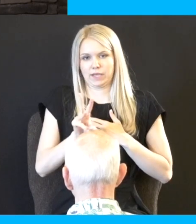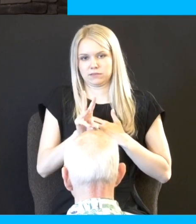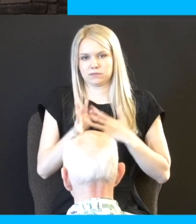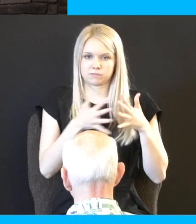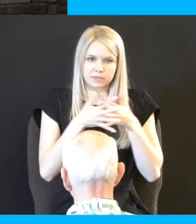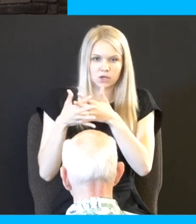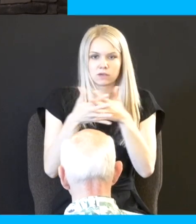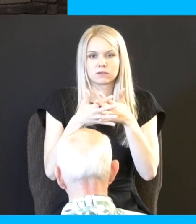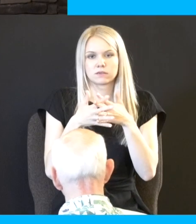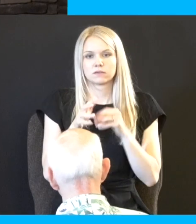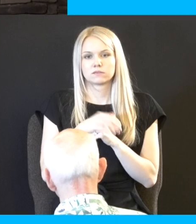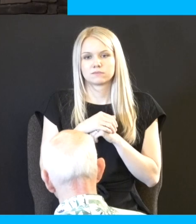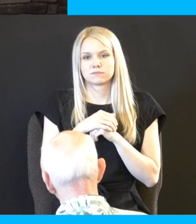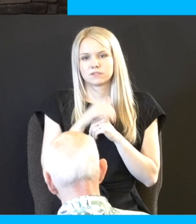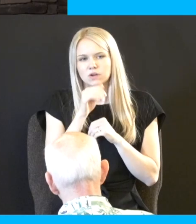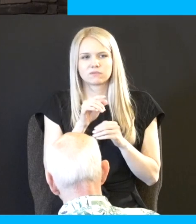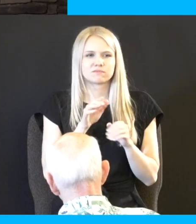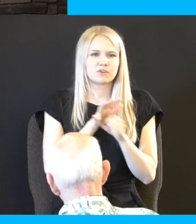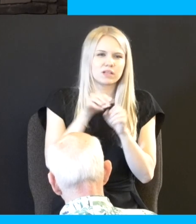and we don't really understand how things kind of work in the east